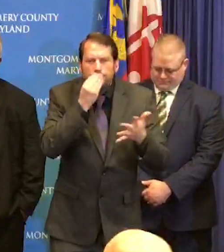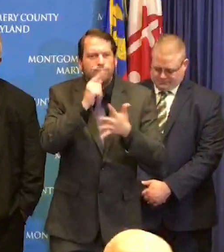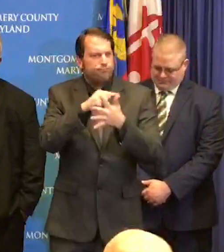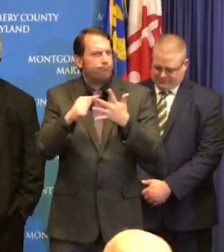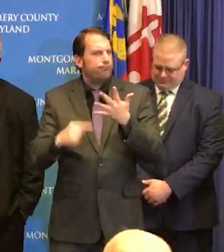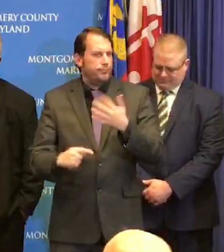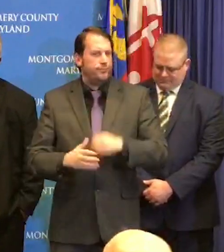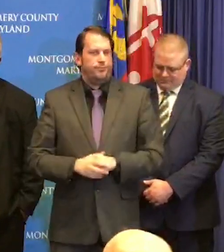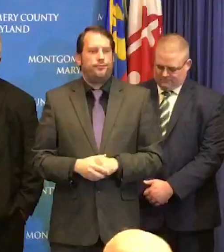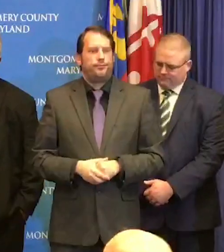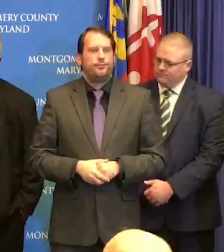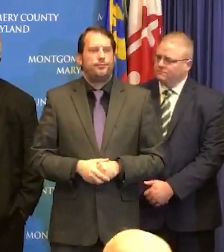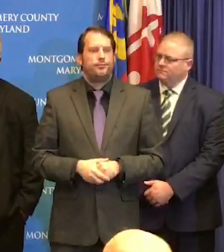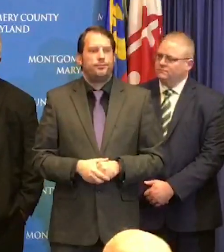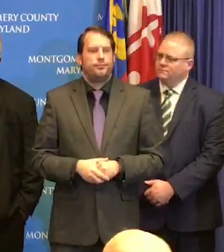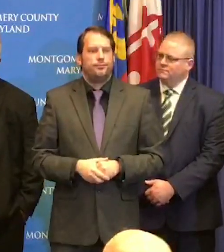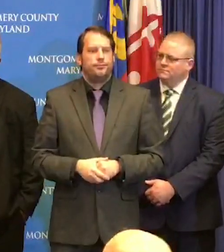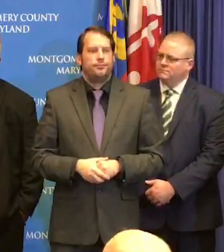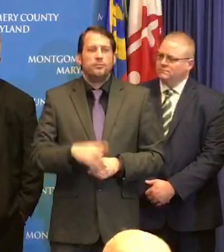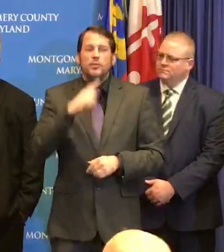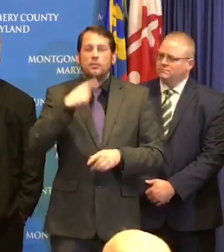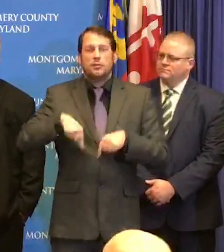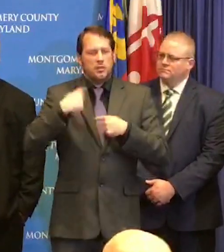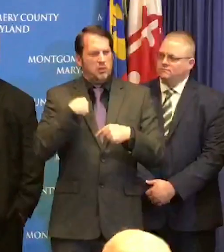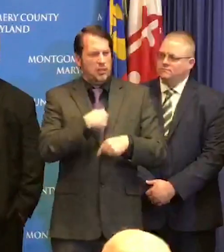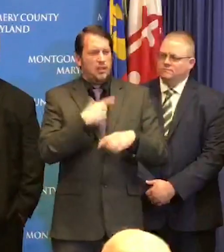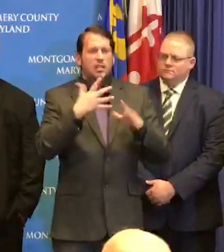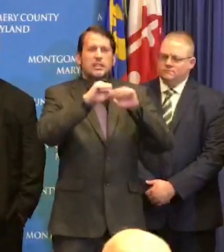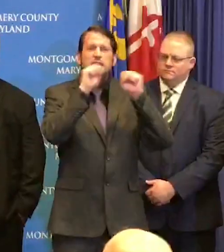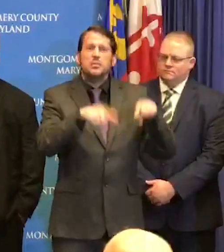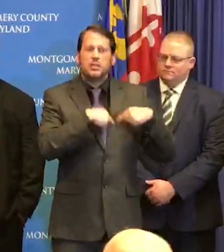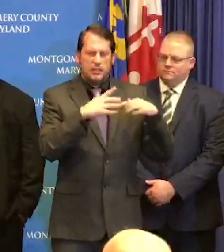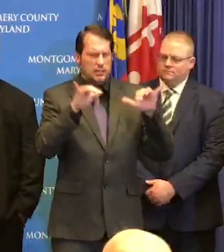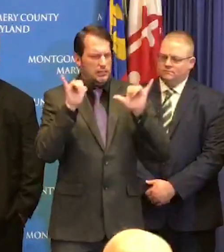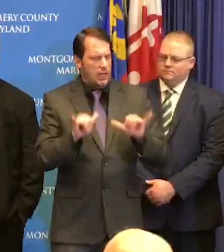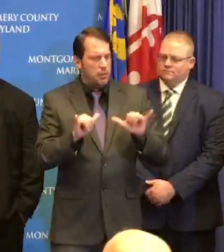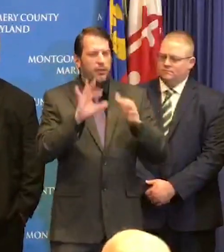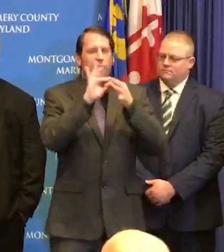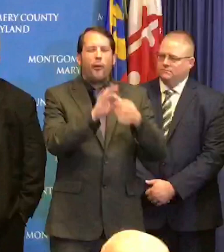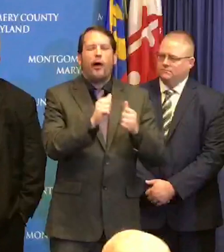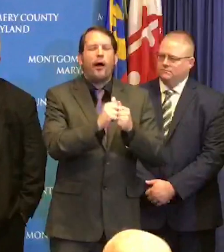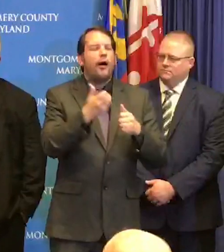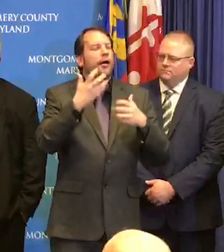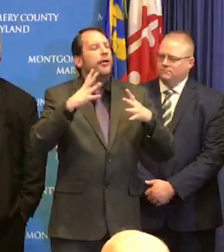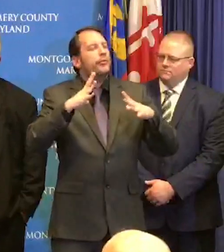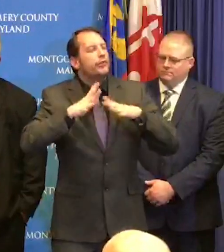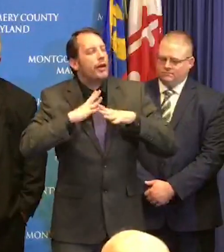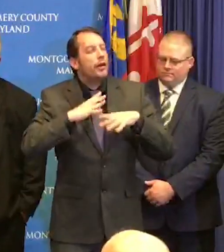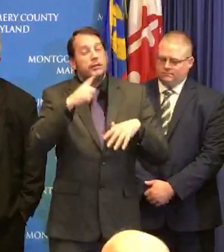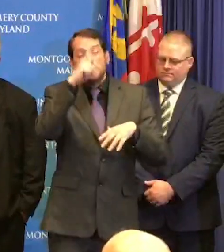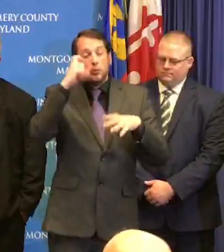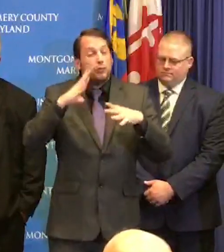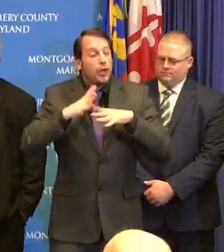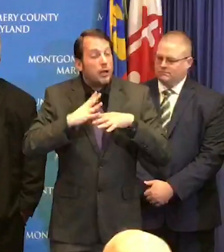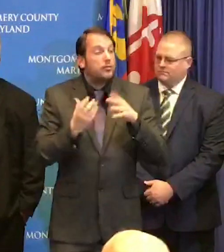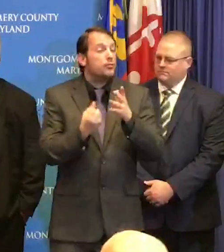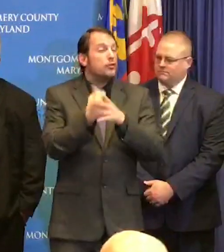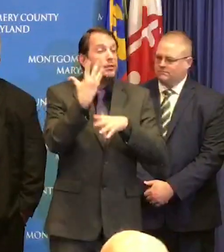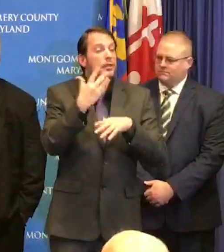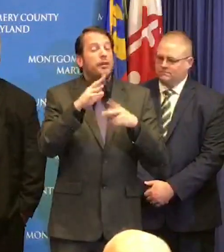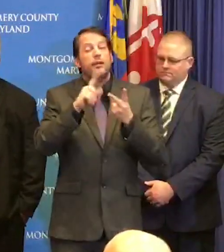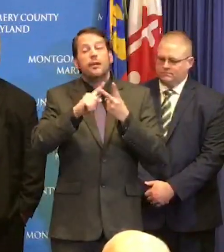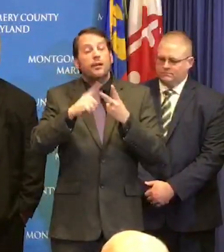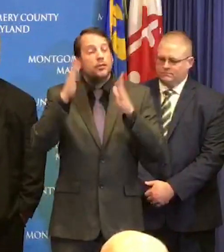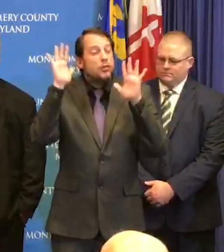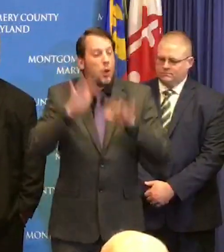program and combining them with county resources to determine the best way to serve our students during this time so those conversations are happening and we are